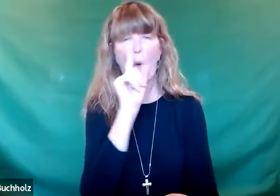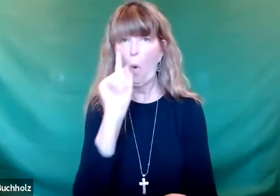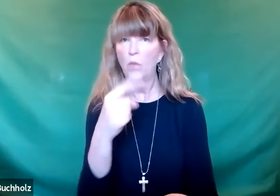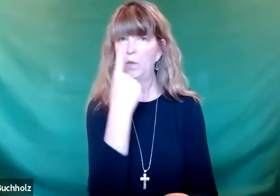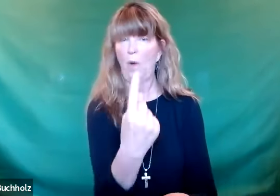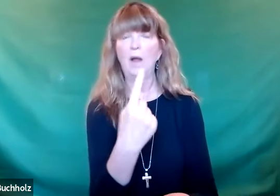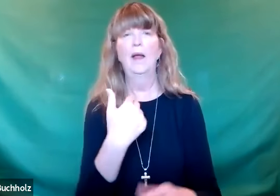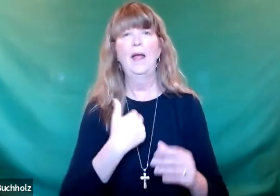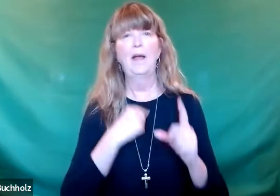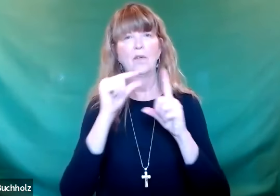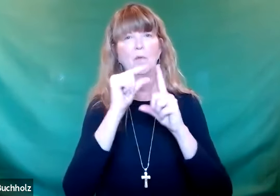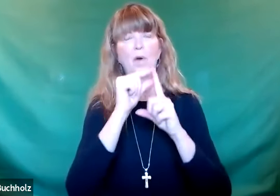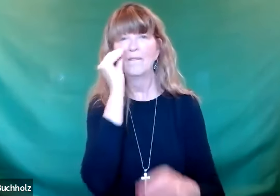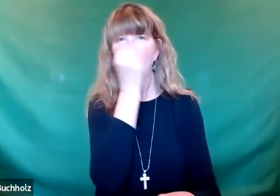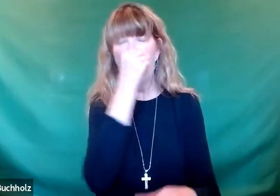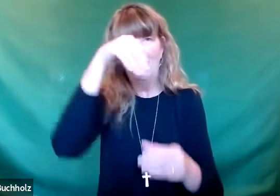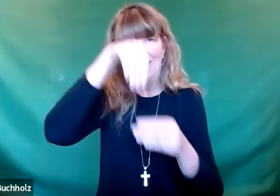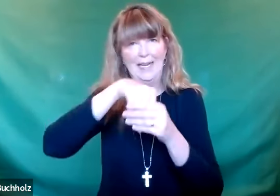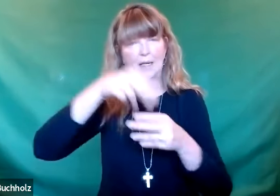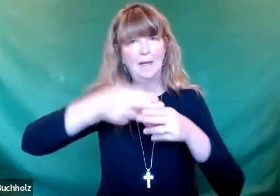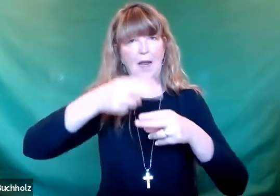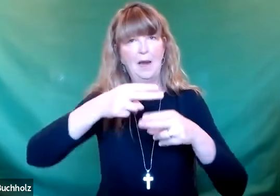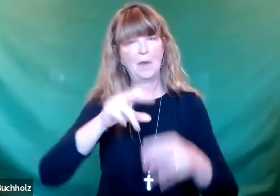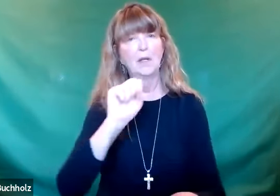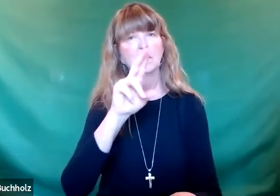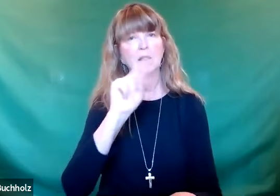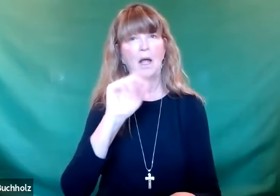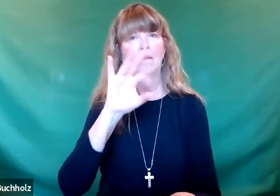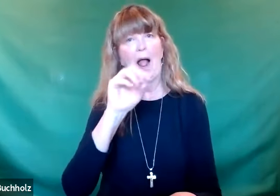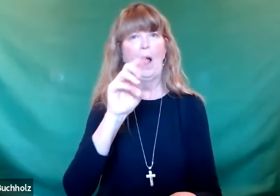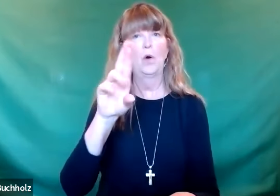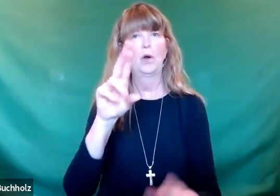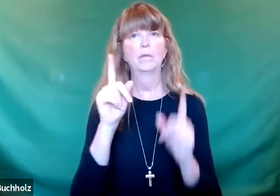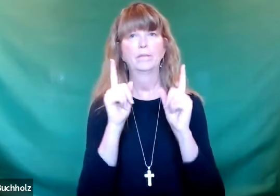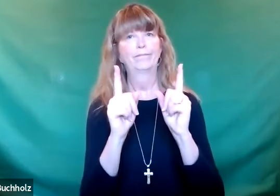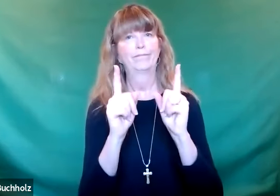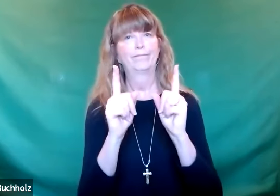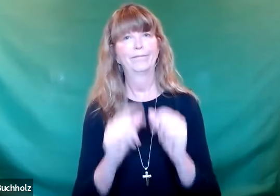Sunflower is the only flower that actually has the word flower in the name of the plant.